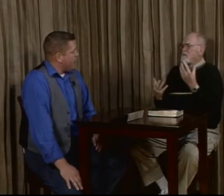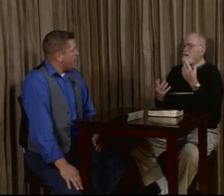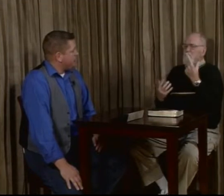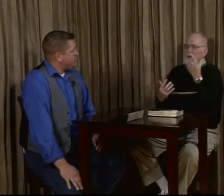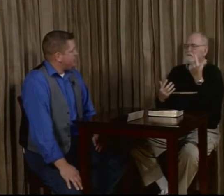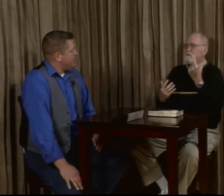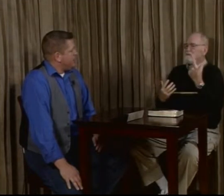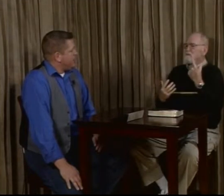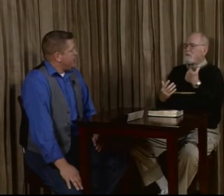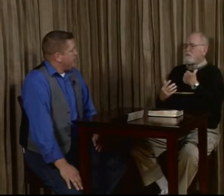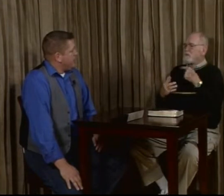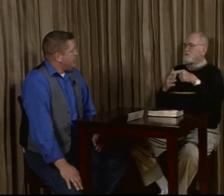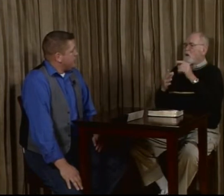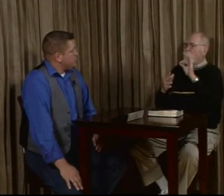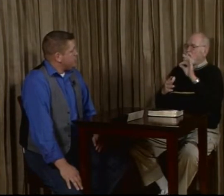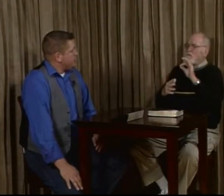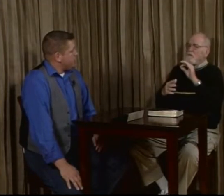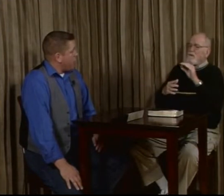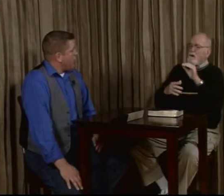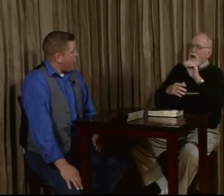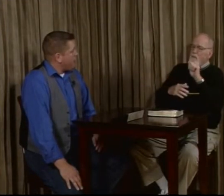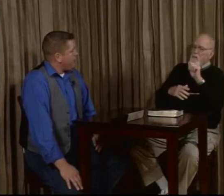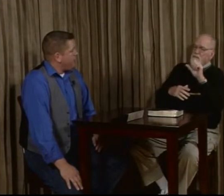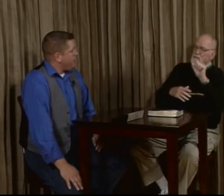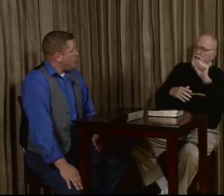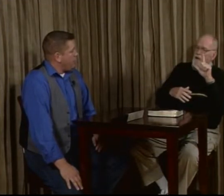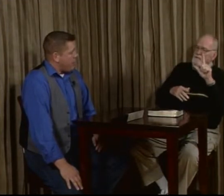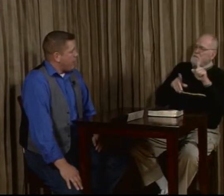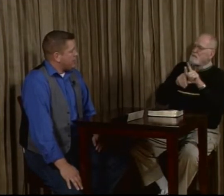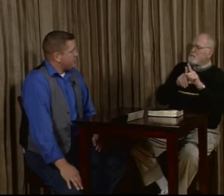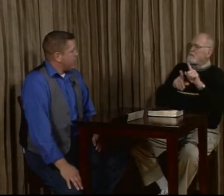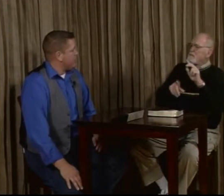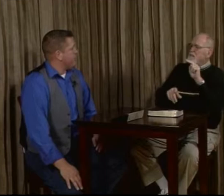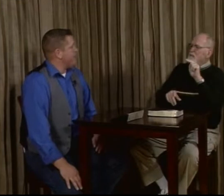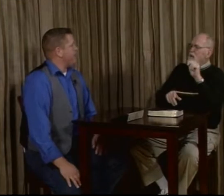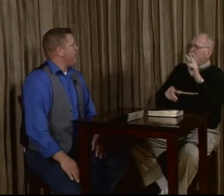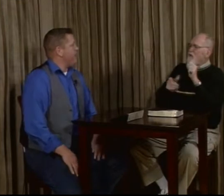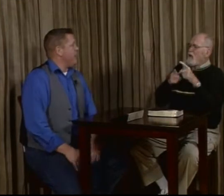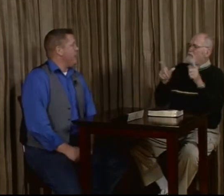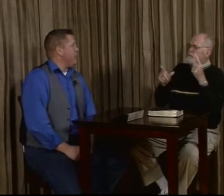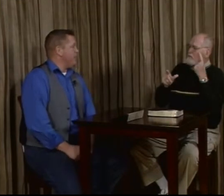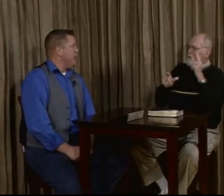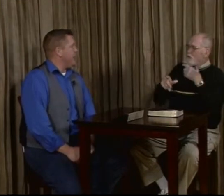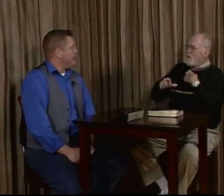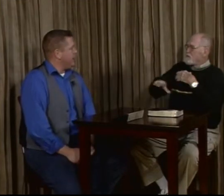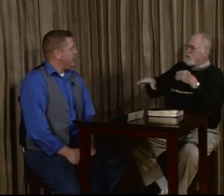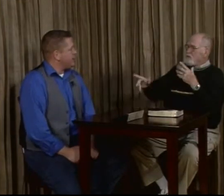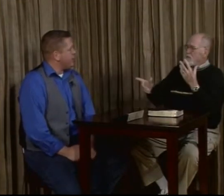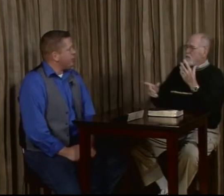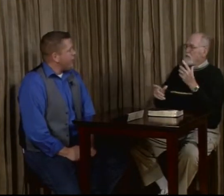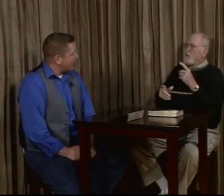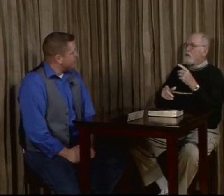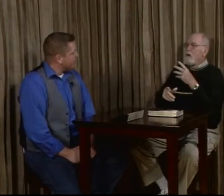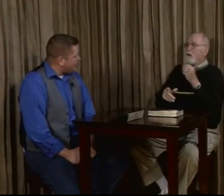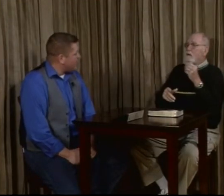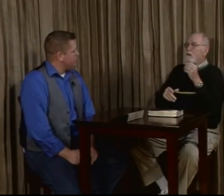us because we started off with American Sign Language from the time they were young as their native language.